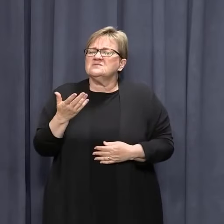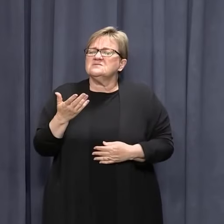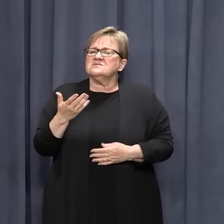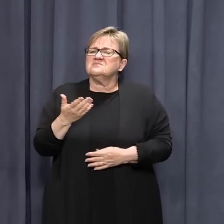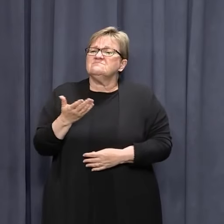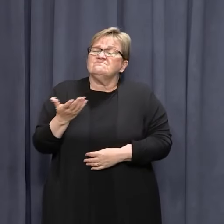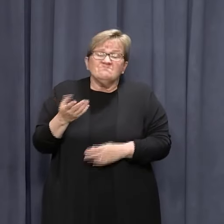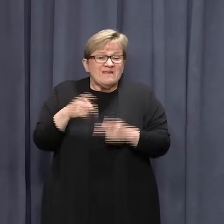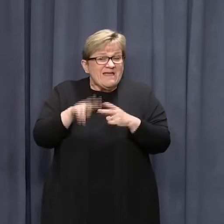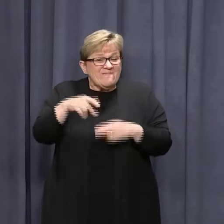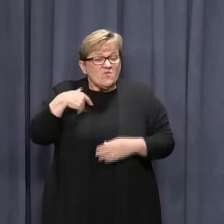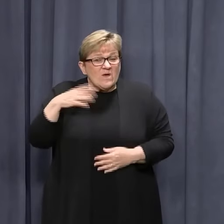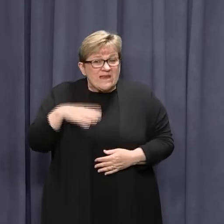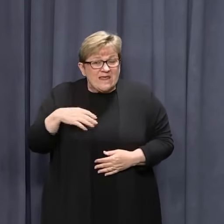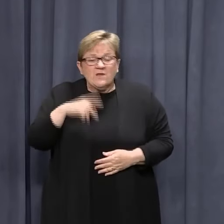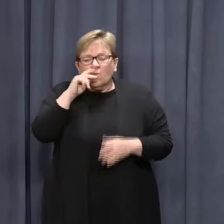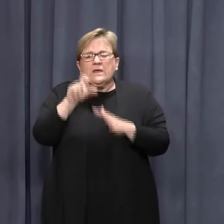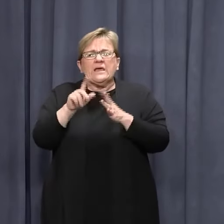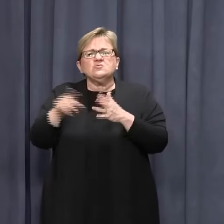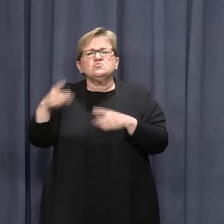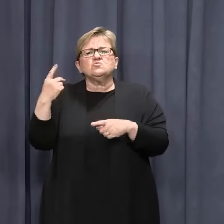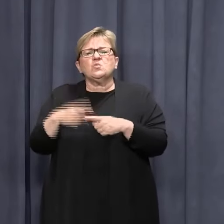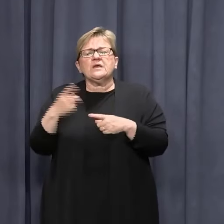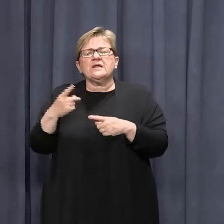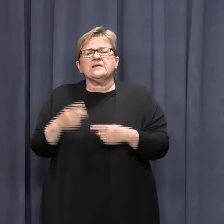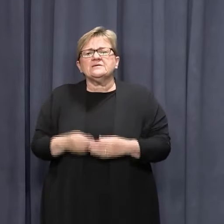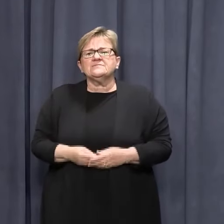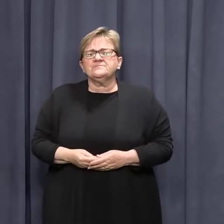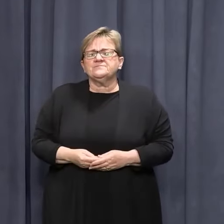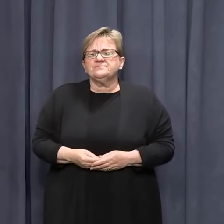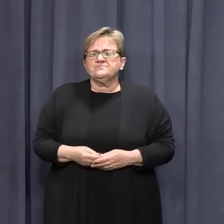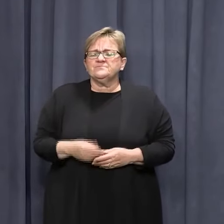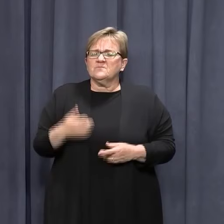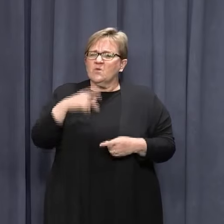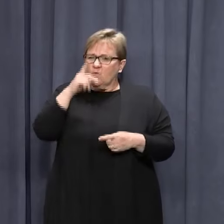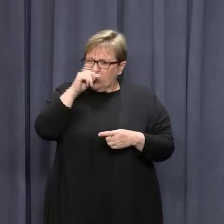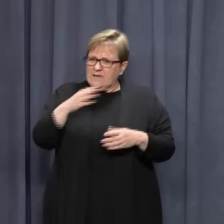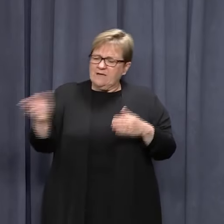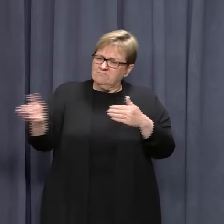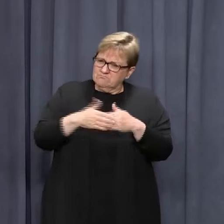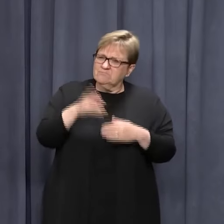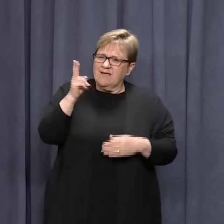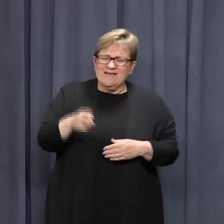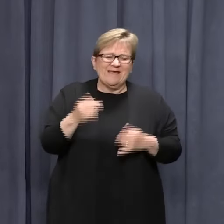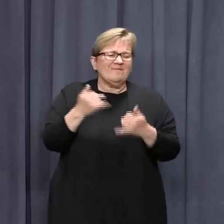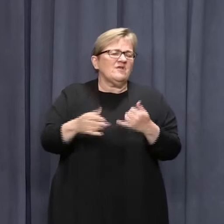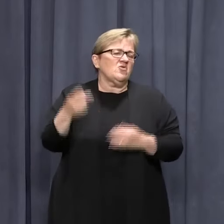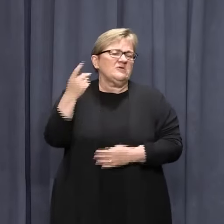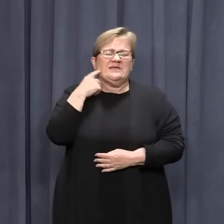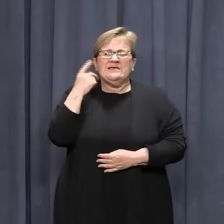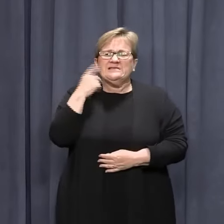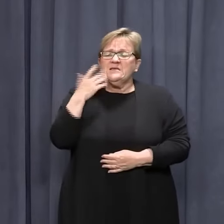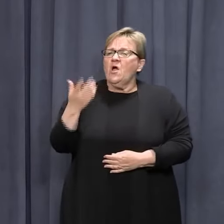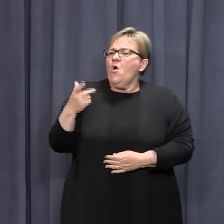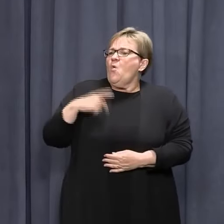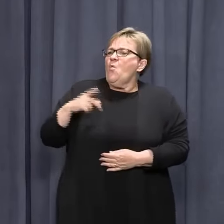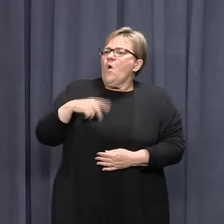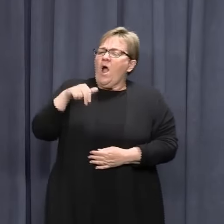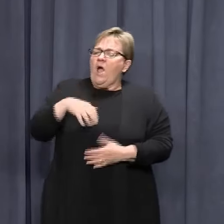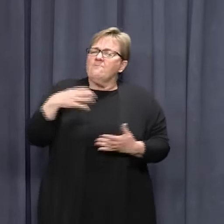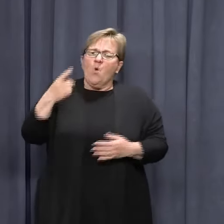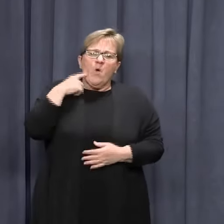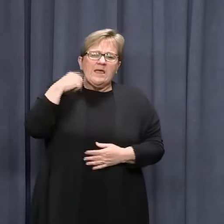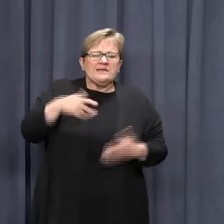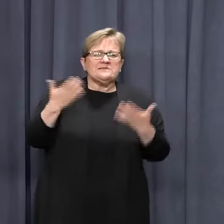So if necessary, we can act very, very quickly. And we can reinstate the hard border very easily. The reason we can do it more